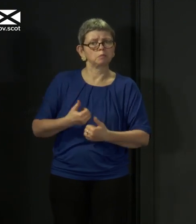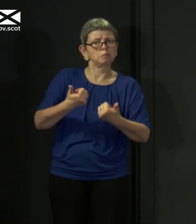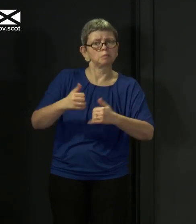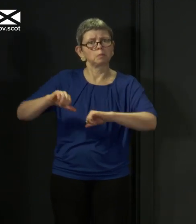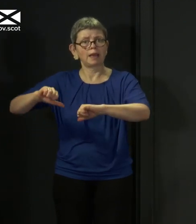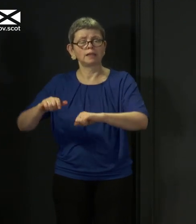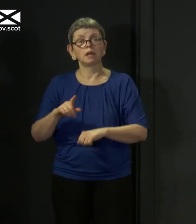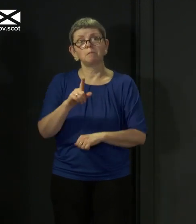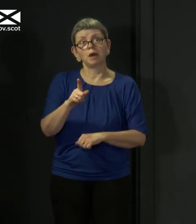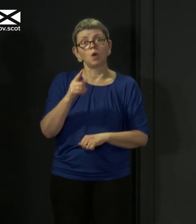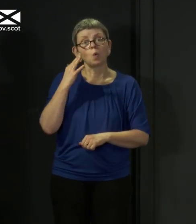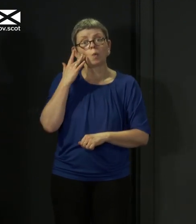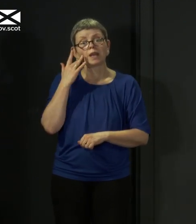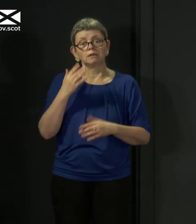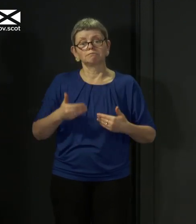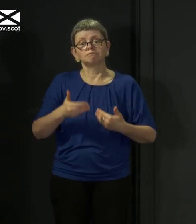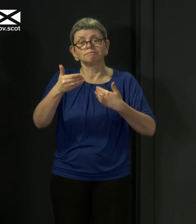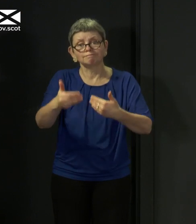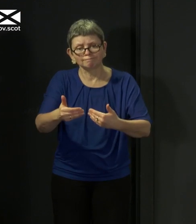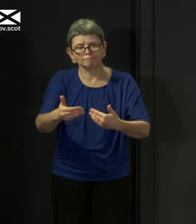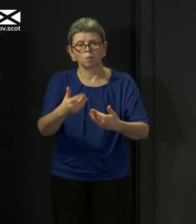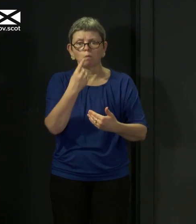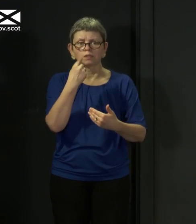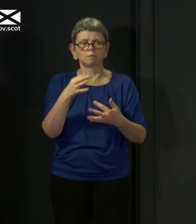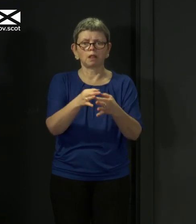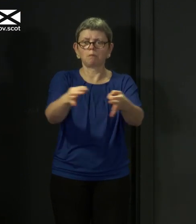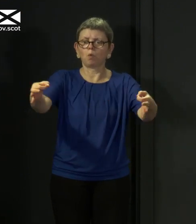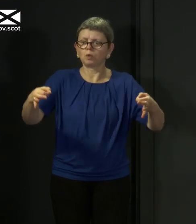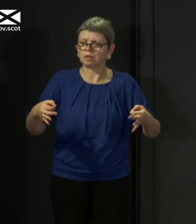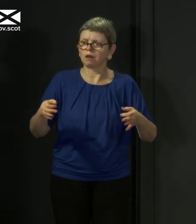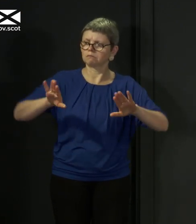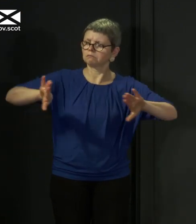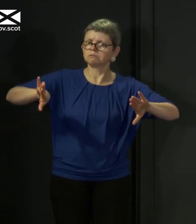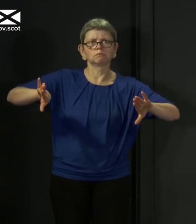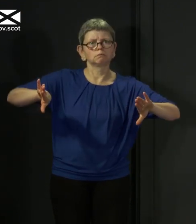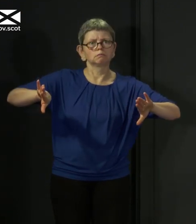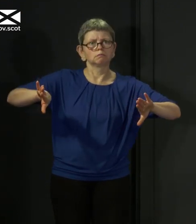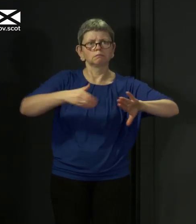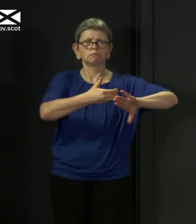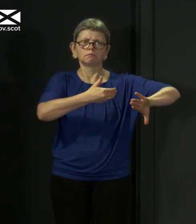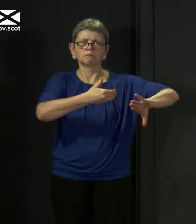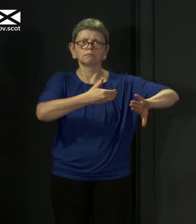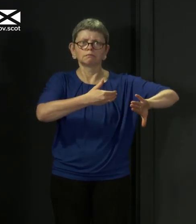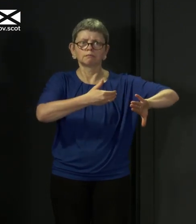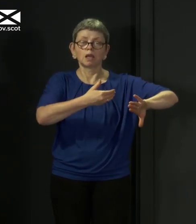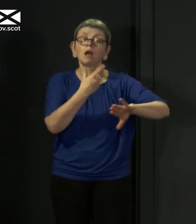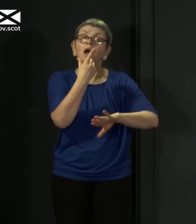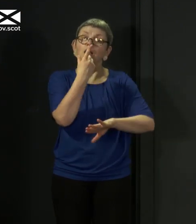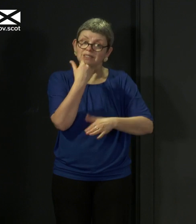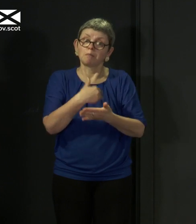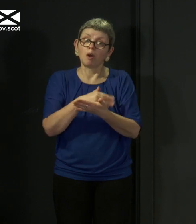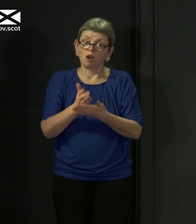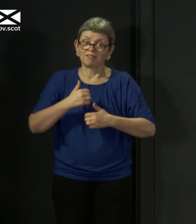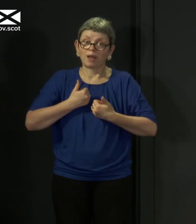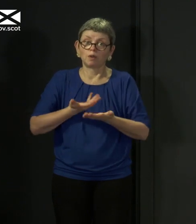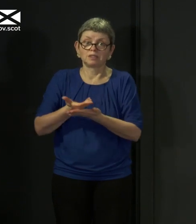hopefully a containment phase, that has to be part of the discussion that we have about how we contain and keep the